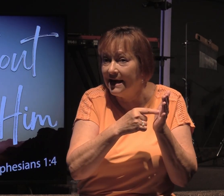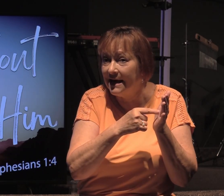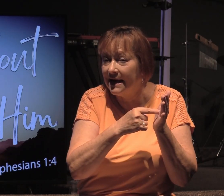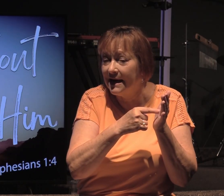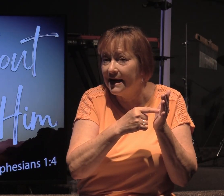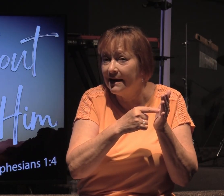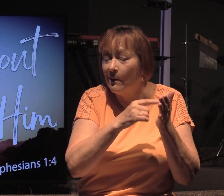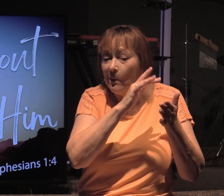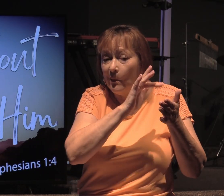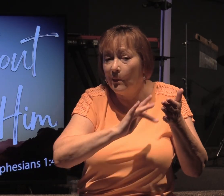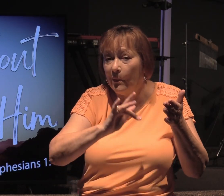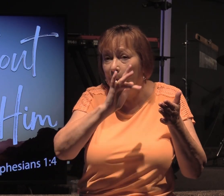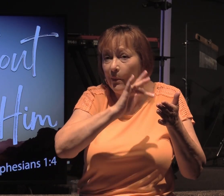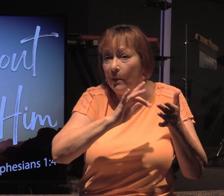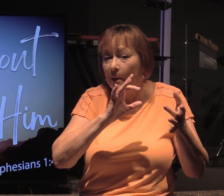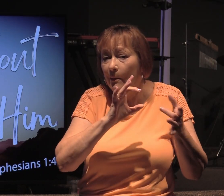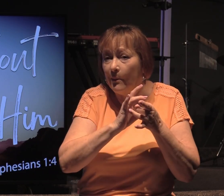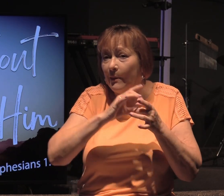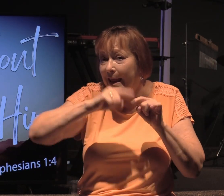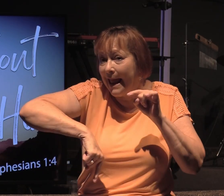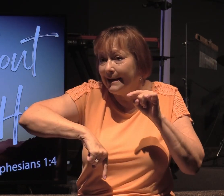and can't attach itself to you.